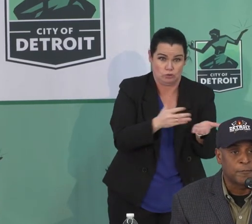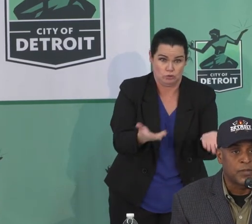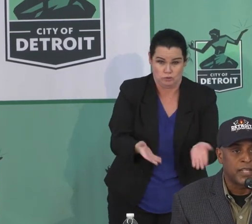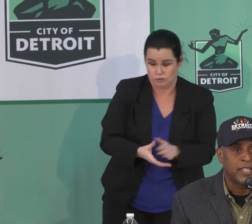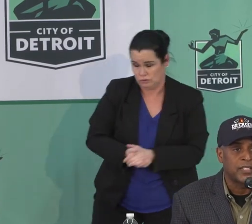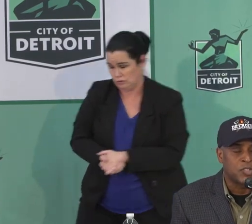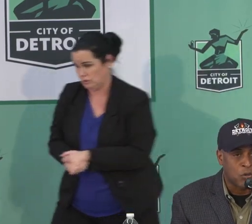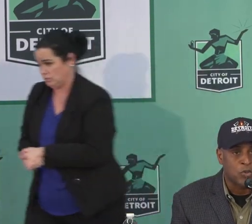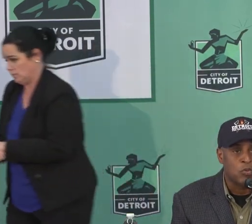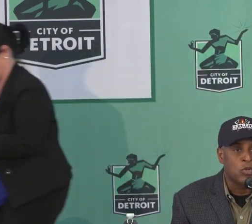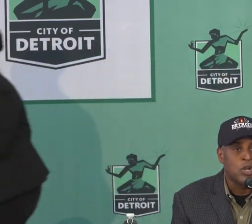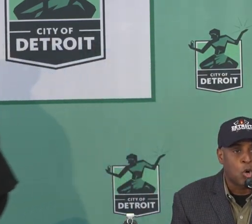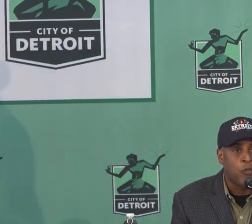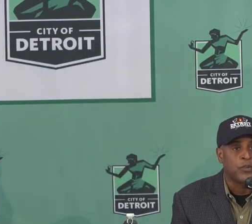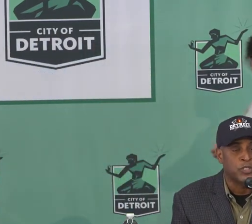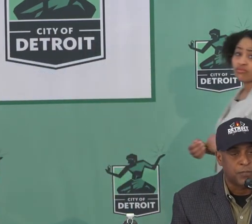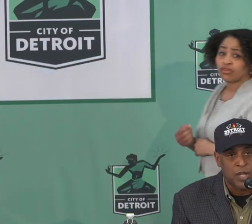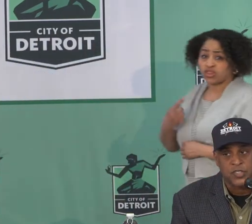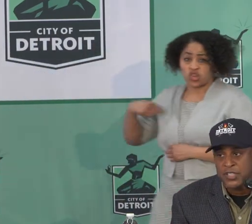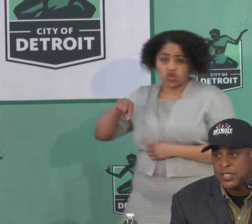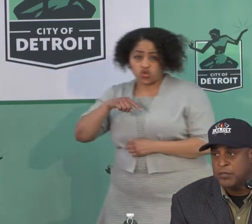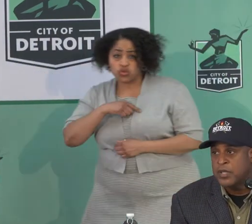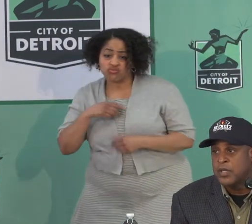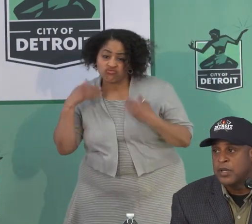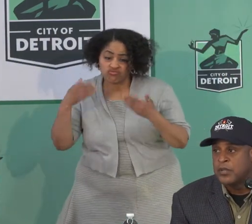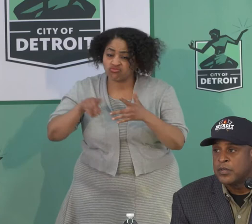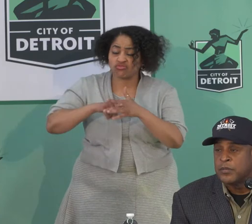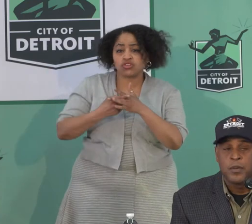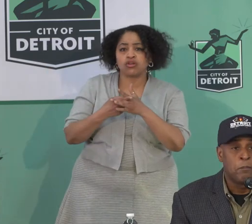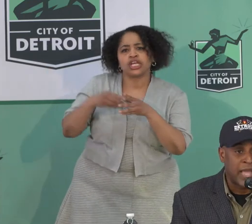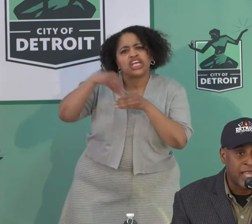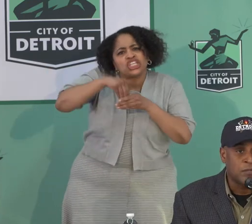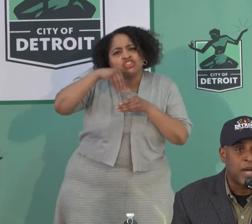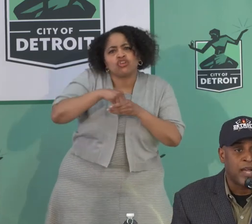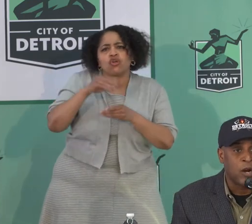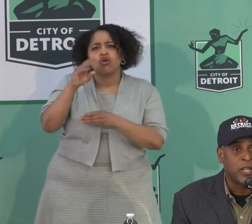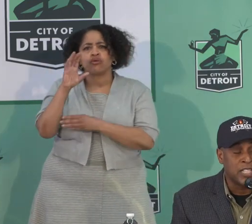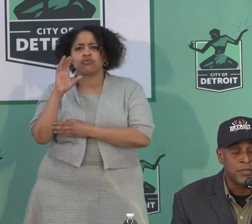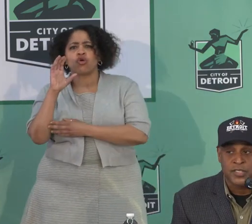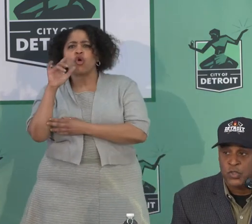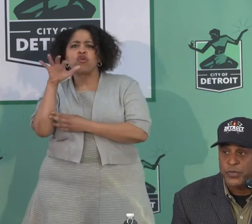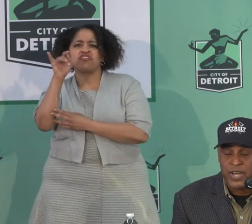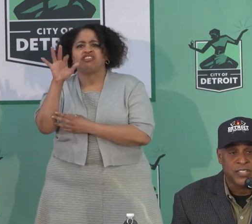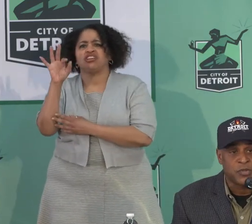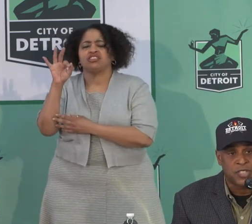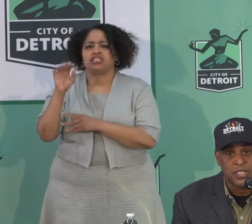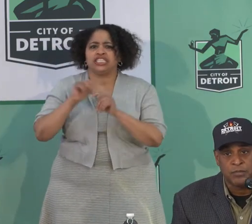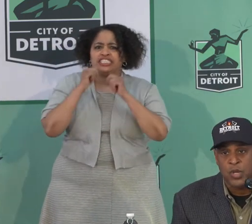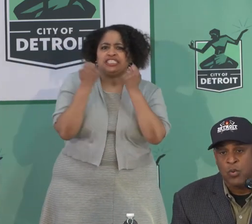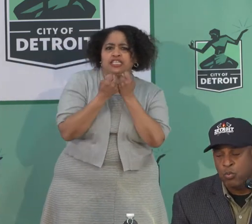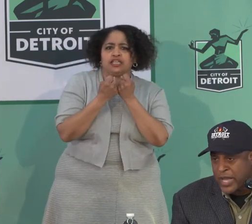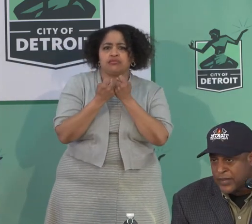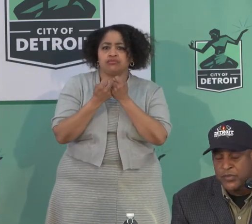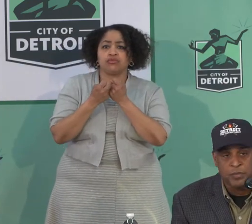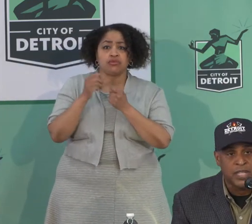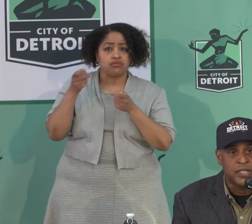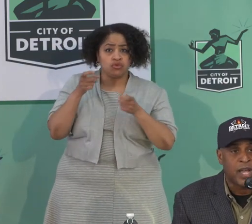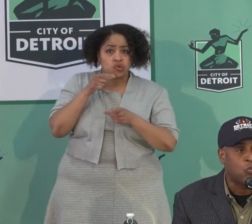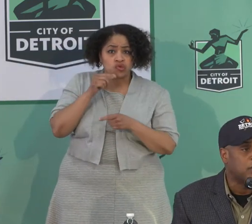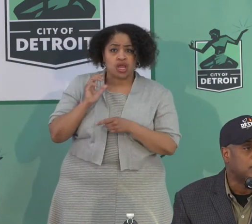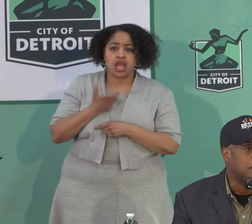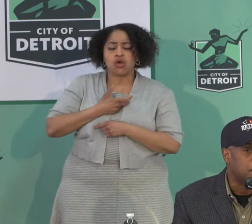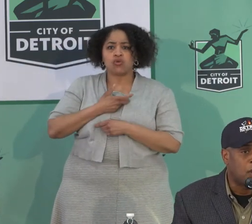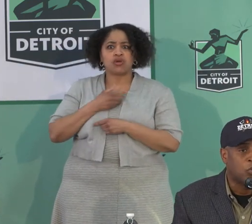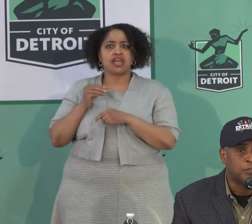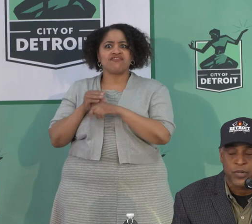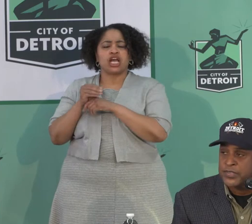an internal COVID response team, manned by our EMS supervisory team. Right after the meeting,